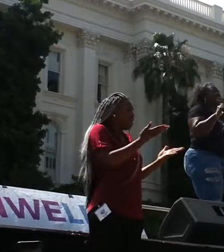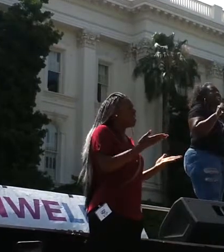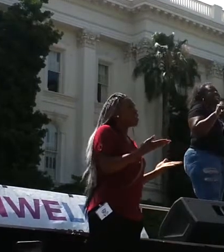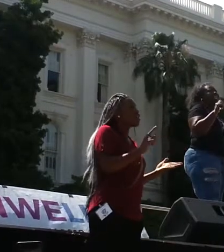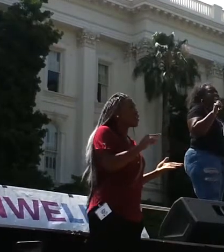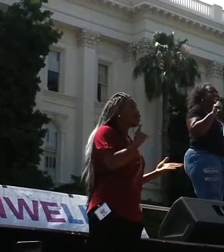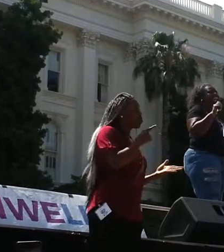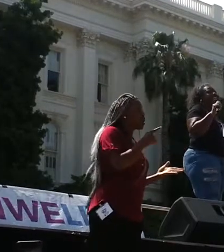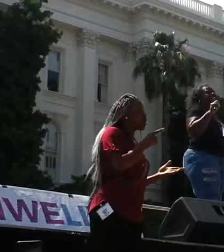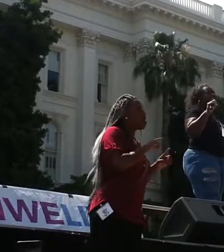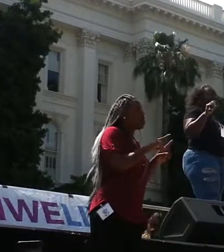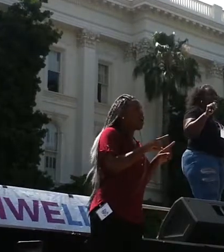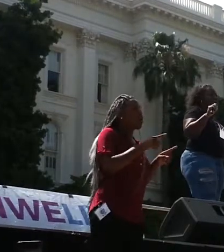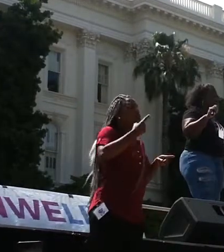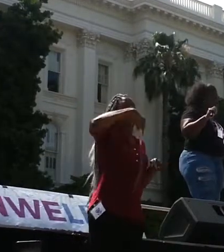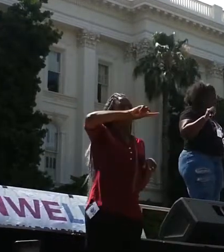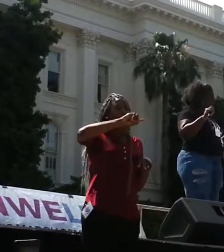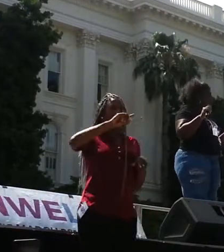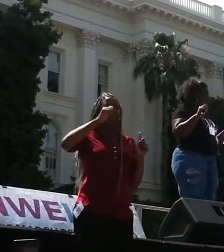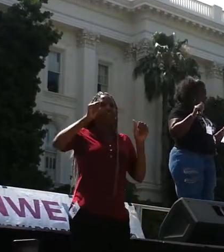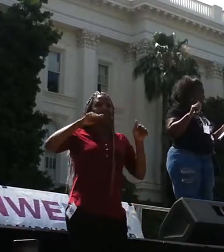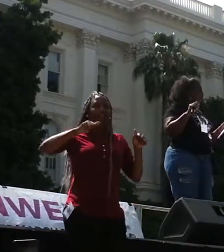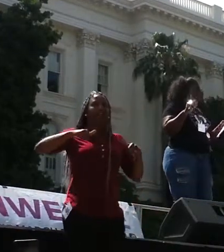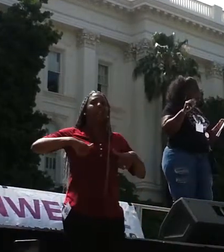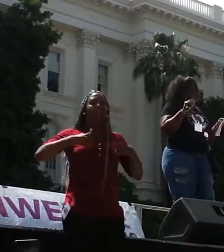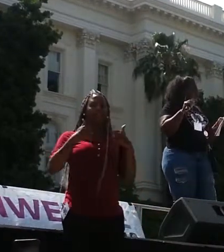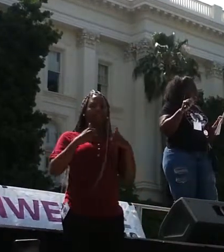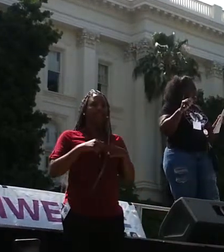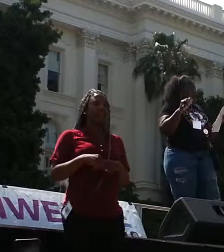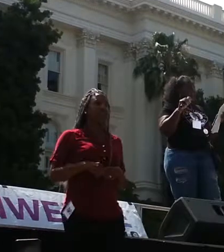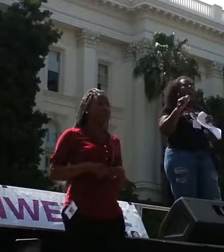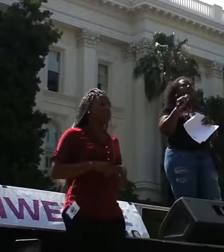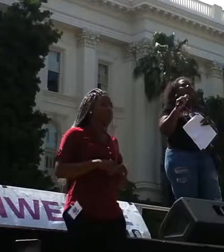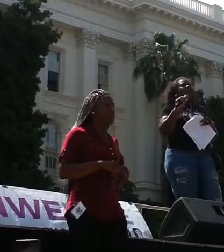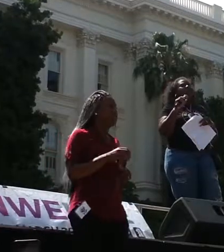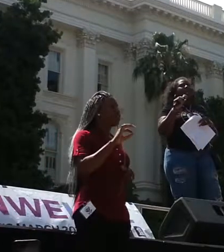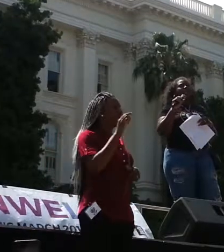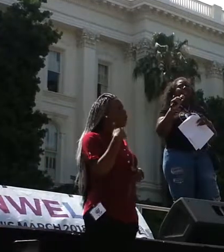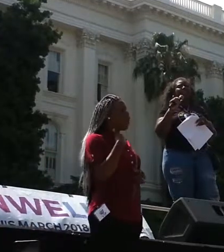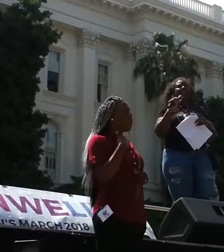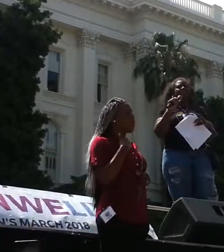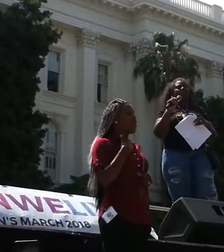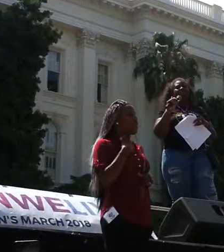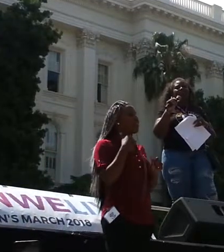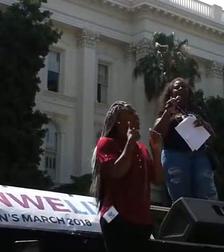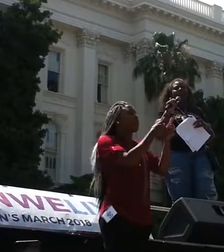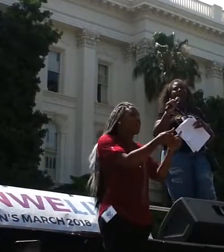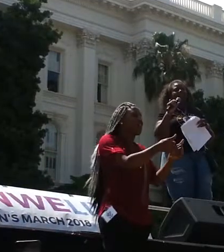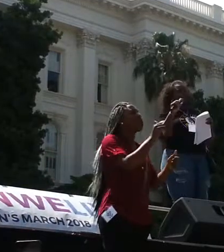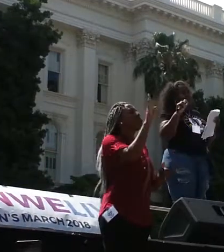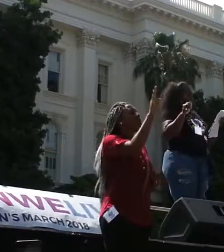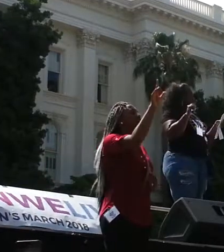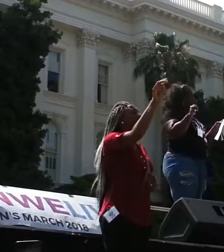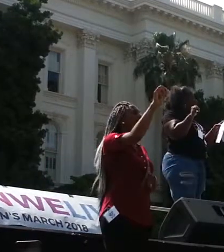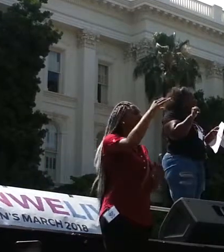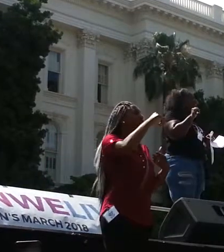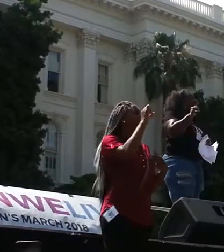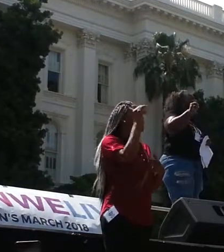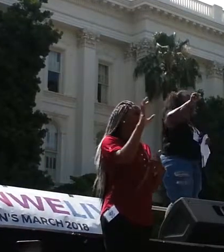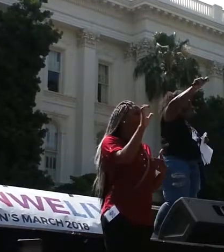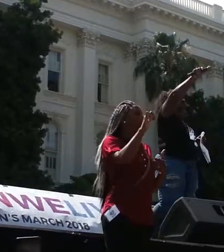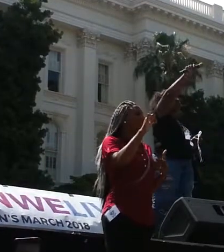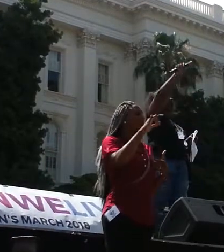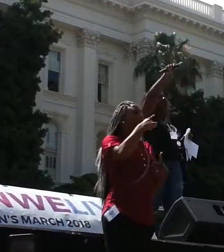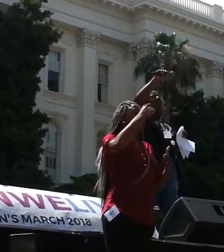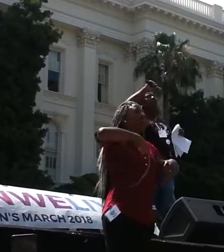but we can live. So in the spirit of Black Lives Sacramento, Black